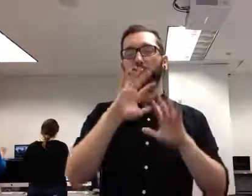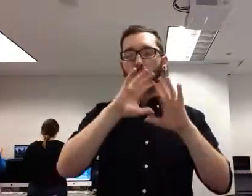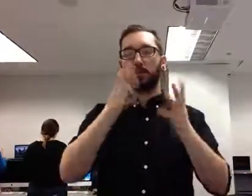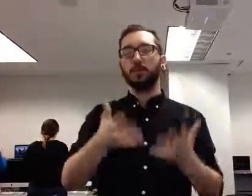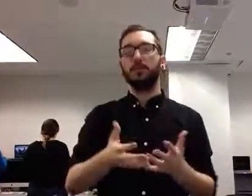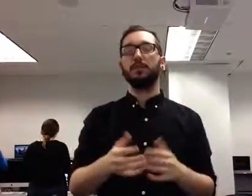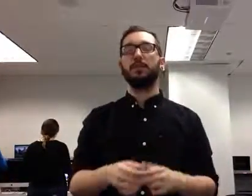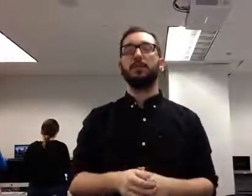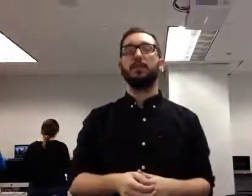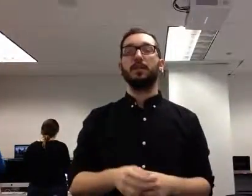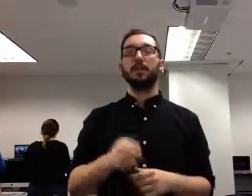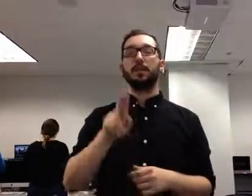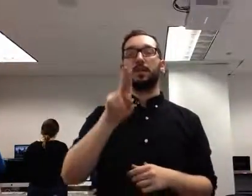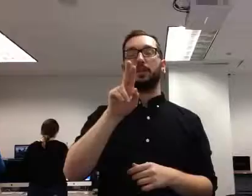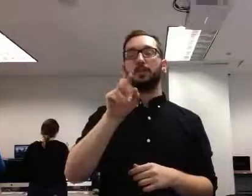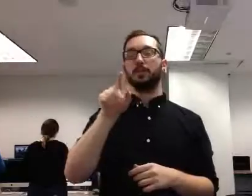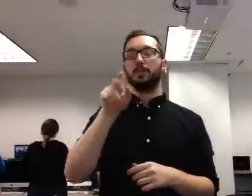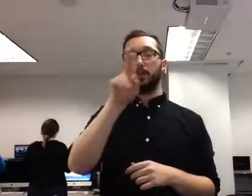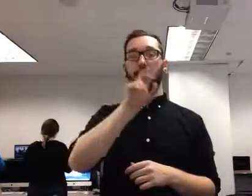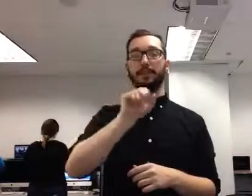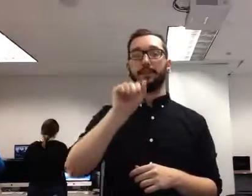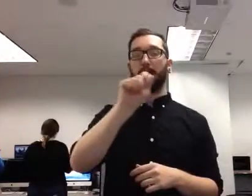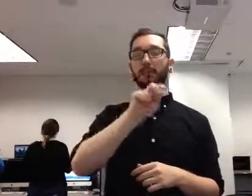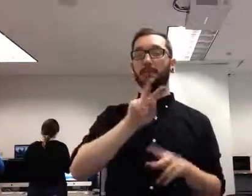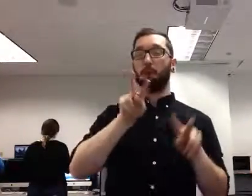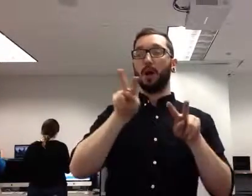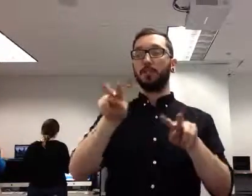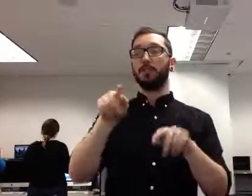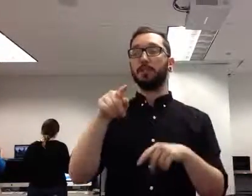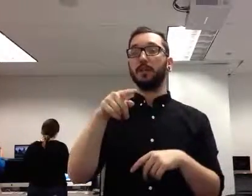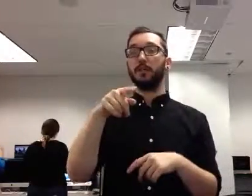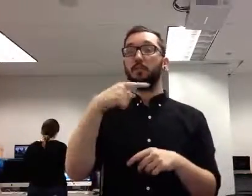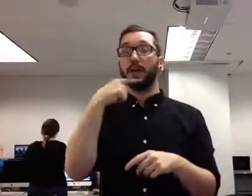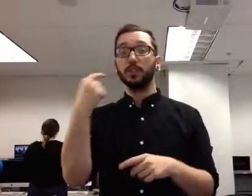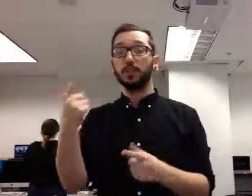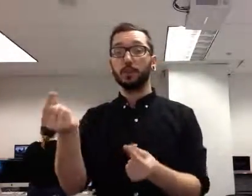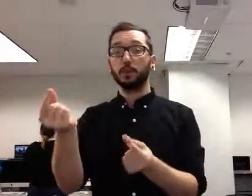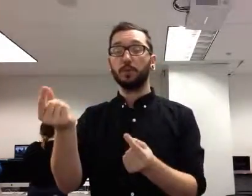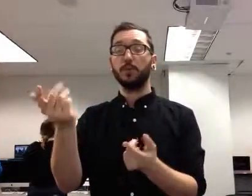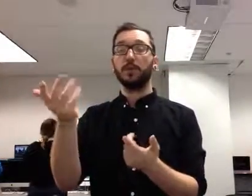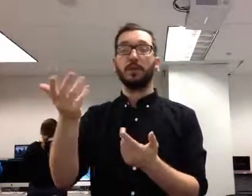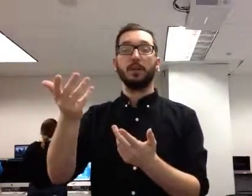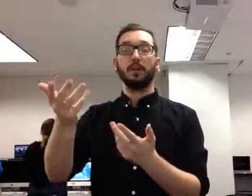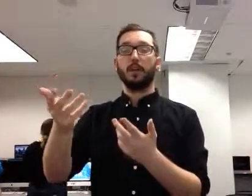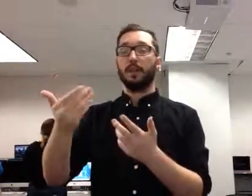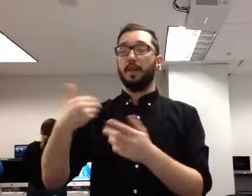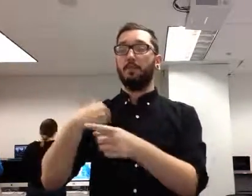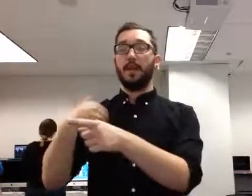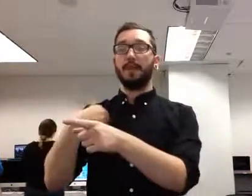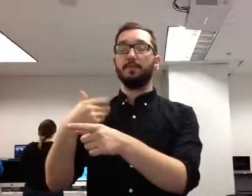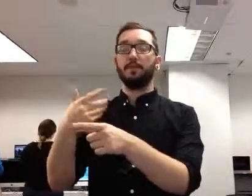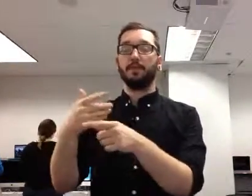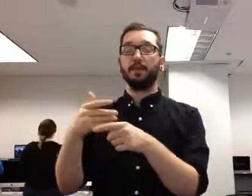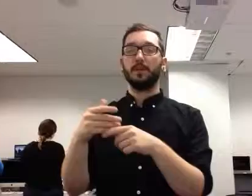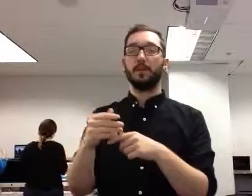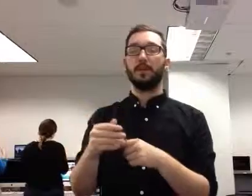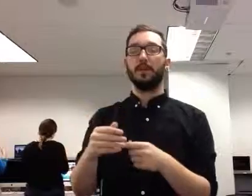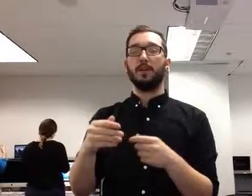they had wholesale, what should I say, confiscation of industrial might